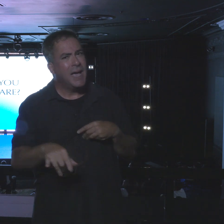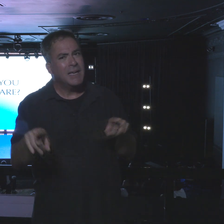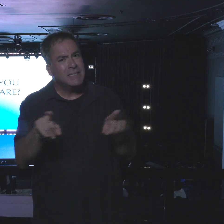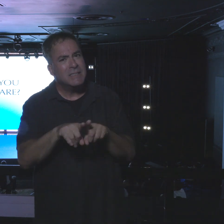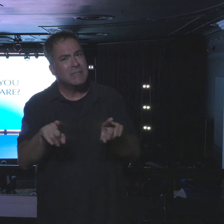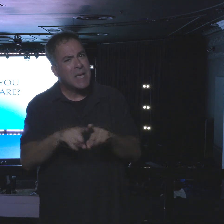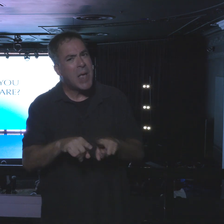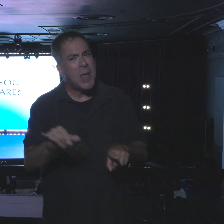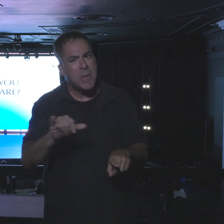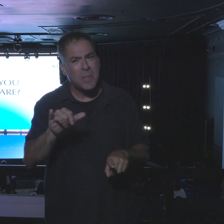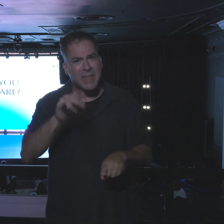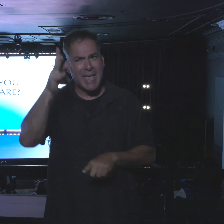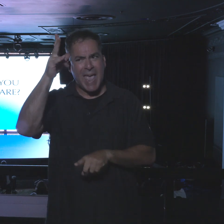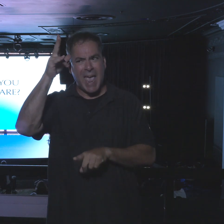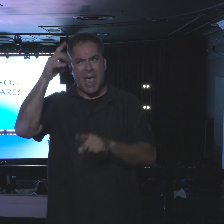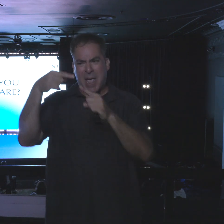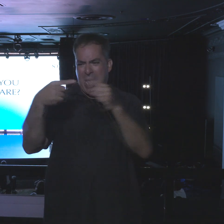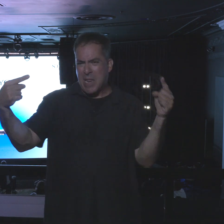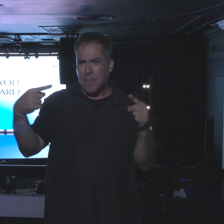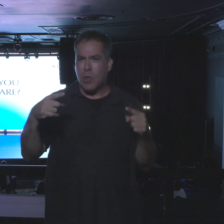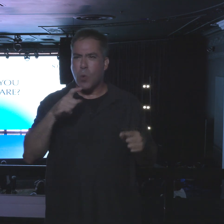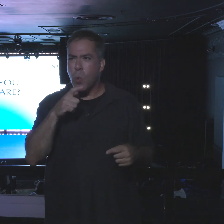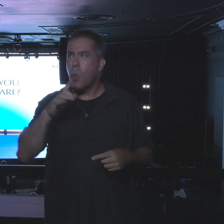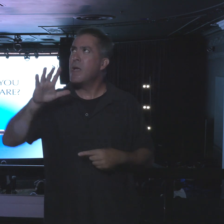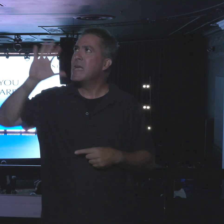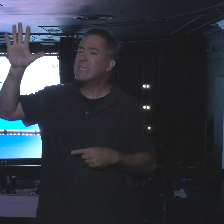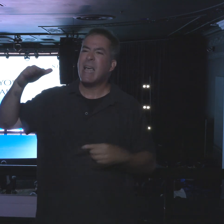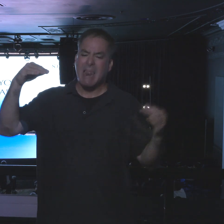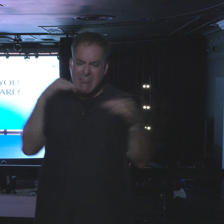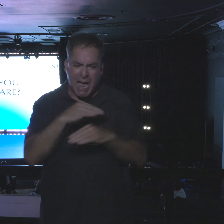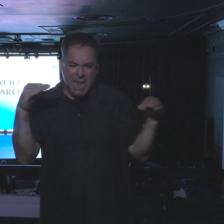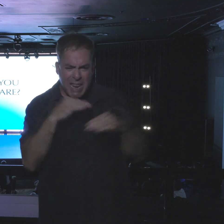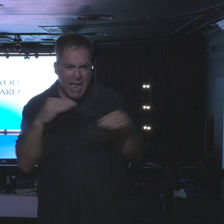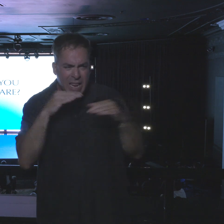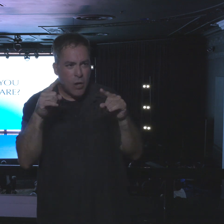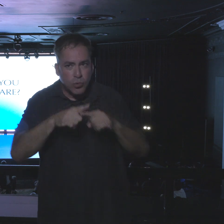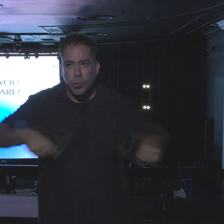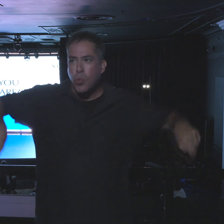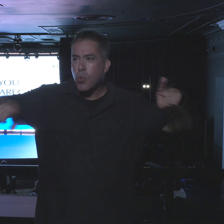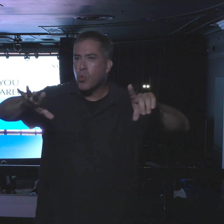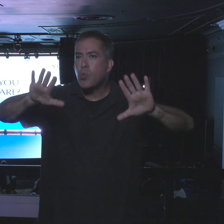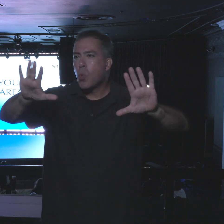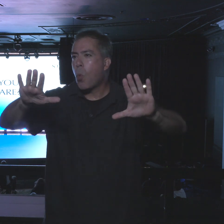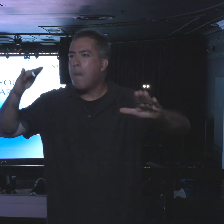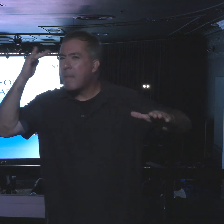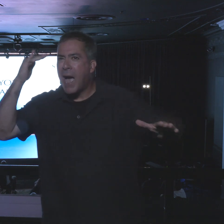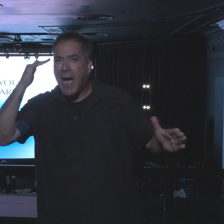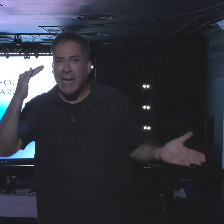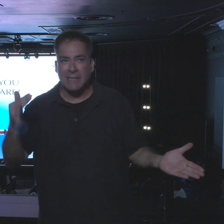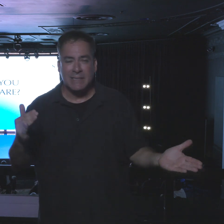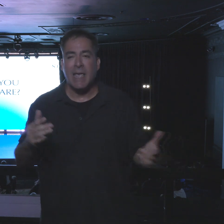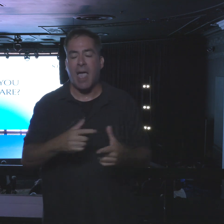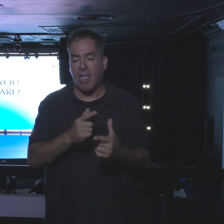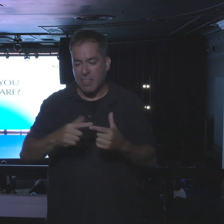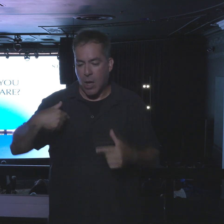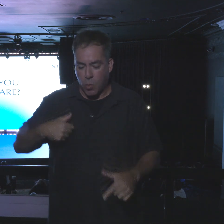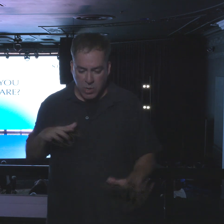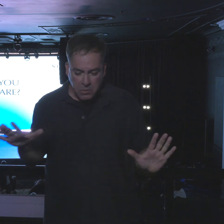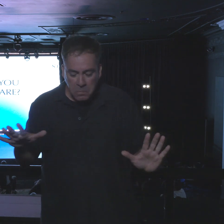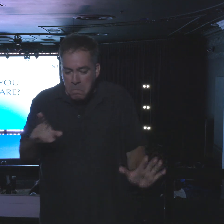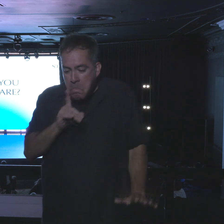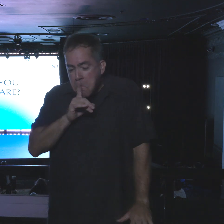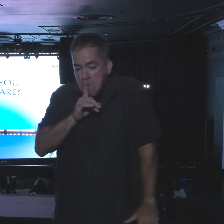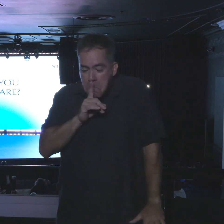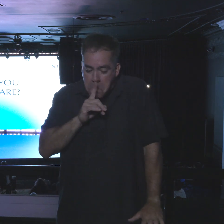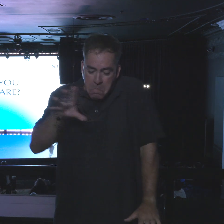the enemy who hatches his filthy lies on our backs? And we sit there